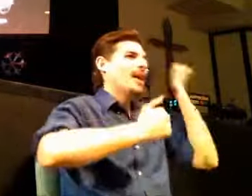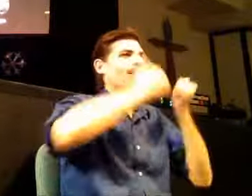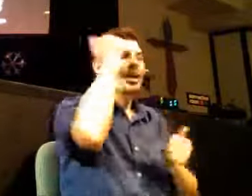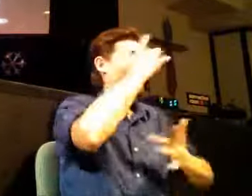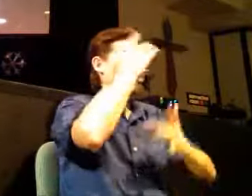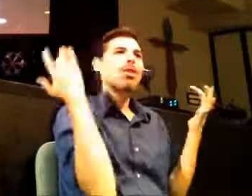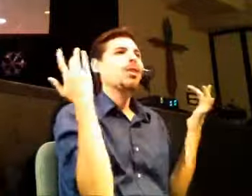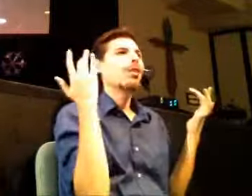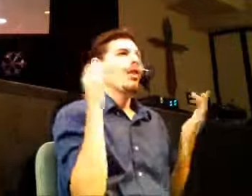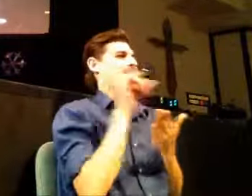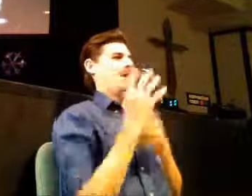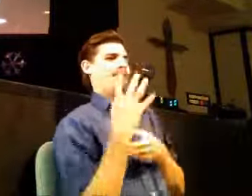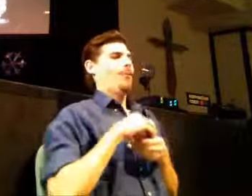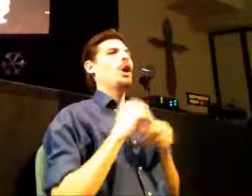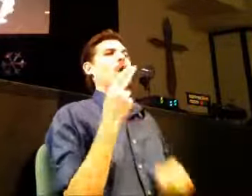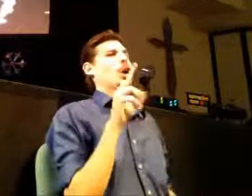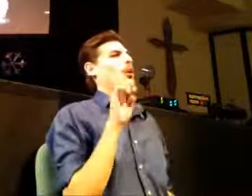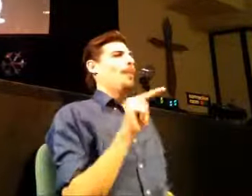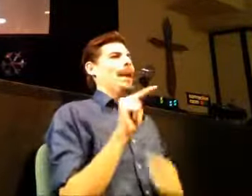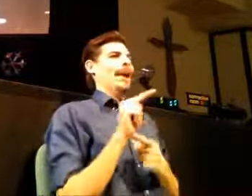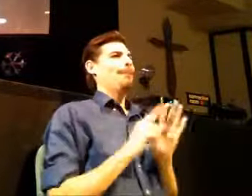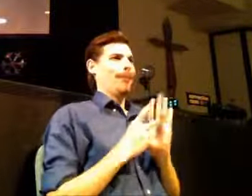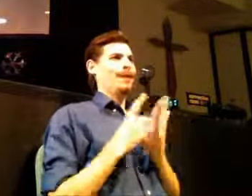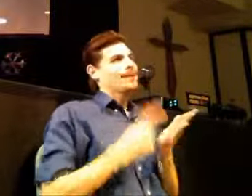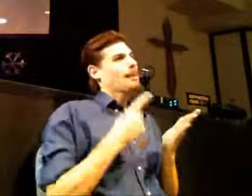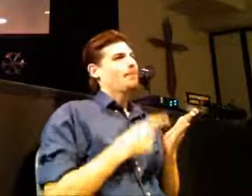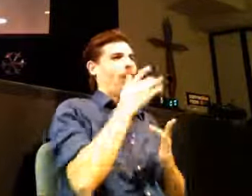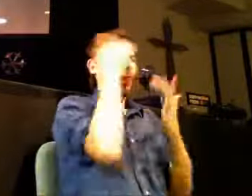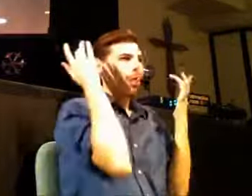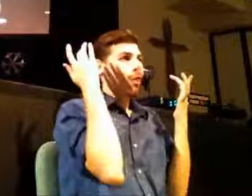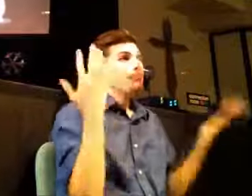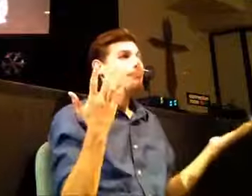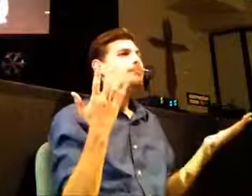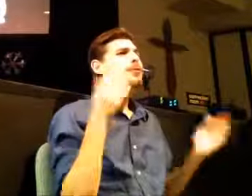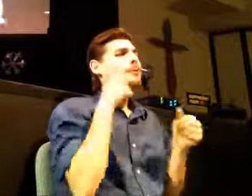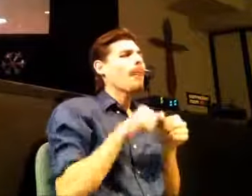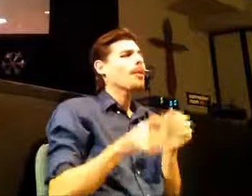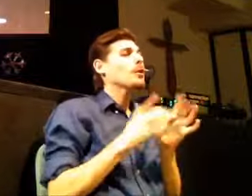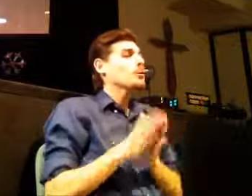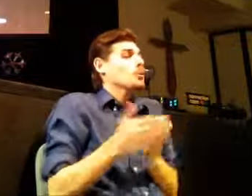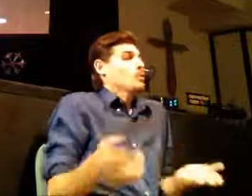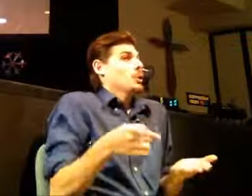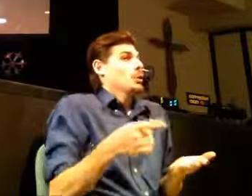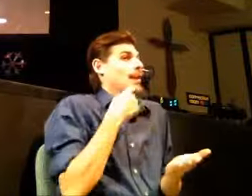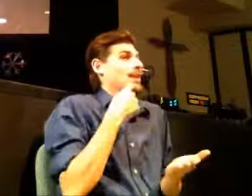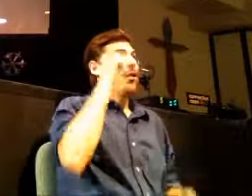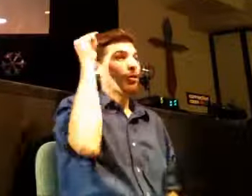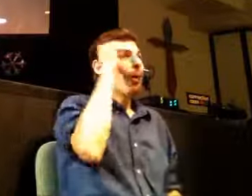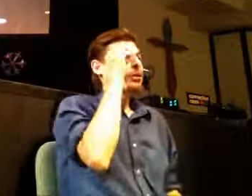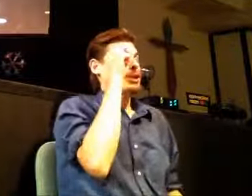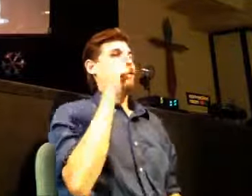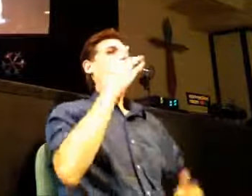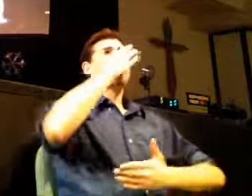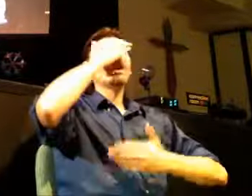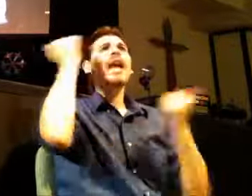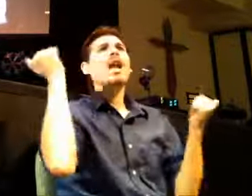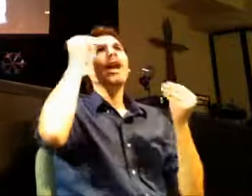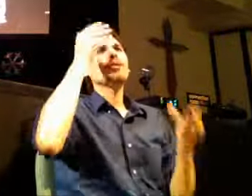part of what it means to be human um but when you look at this notion of the theology of remembrance in scripture it's important to understand there's a deep and a distinction that it's making between just remembering information and